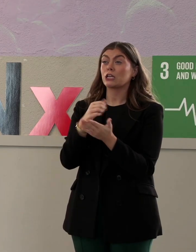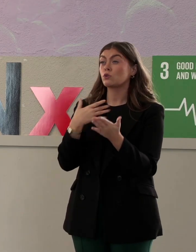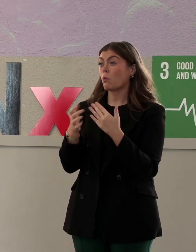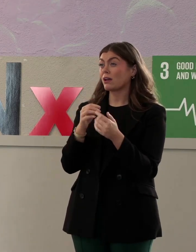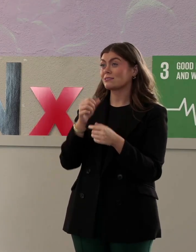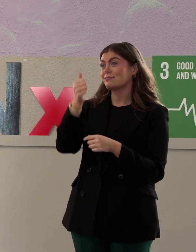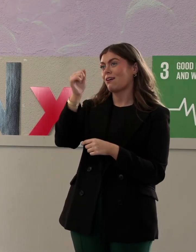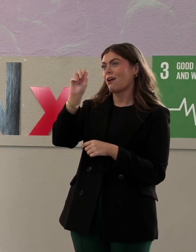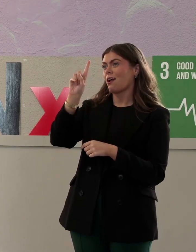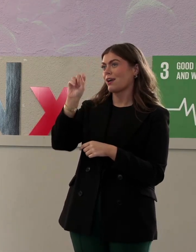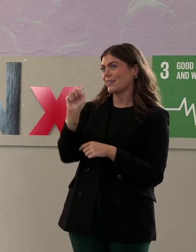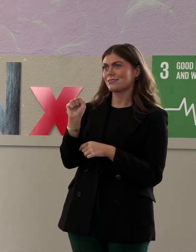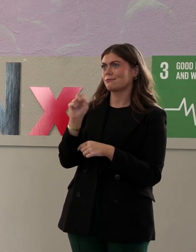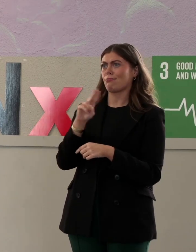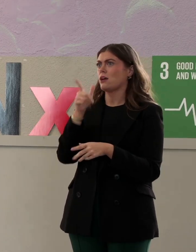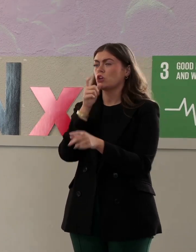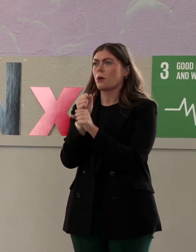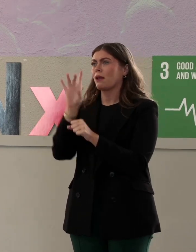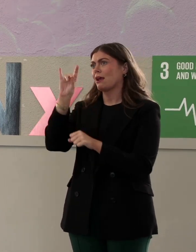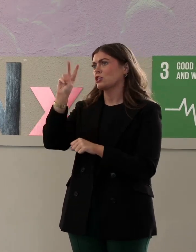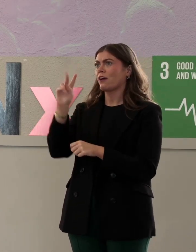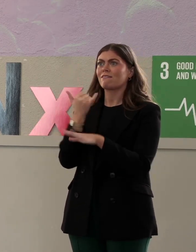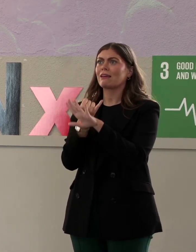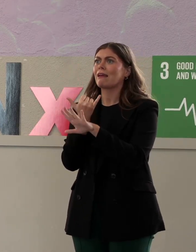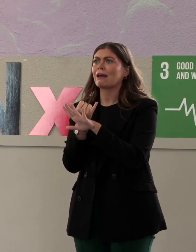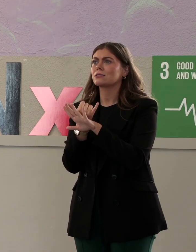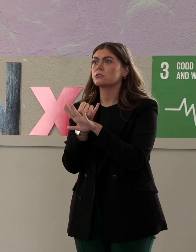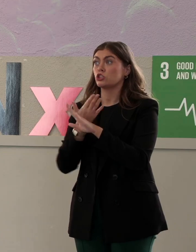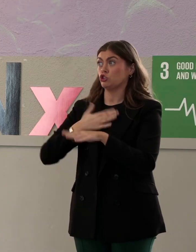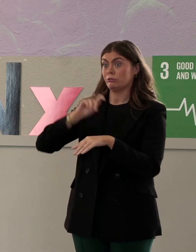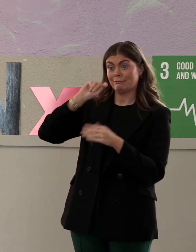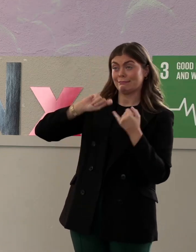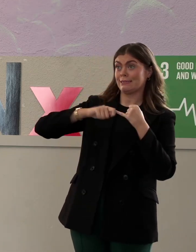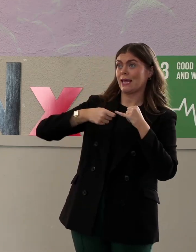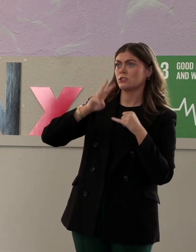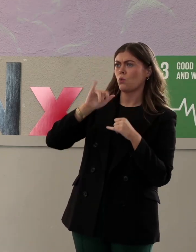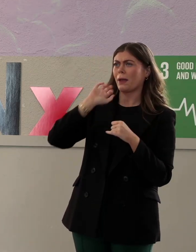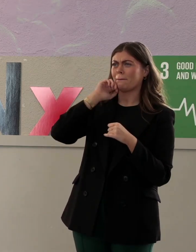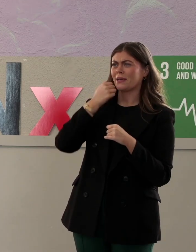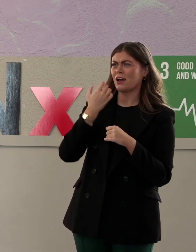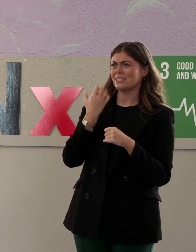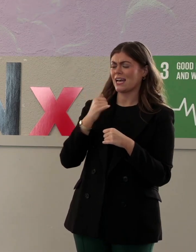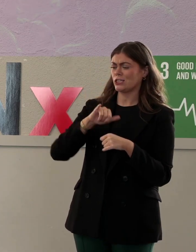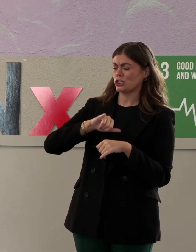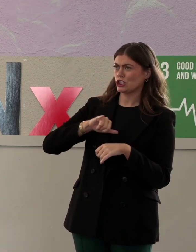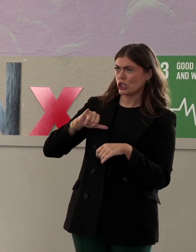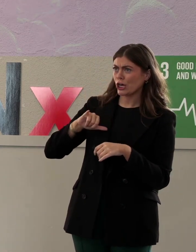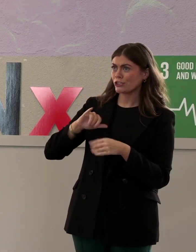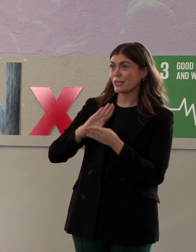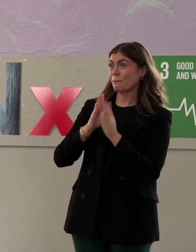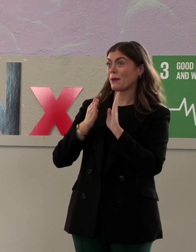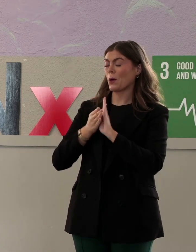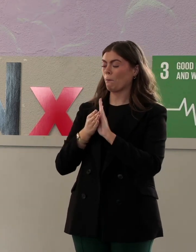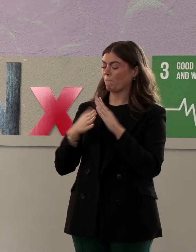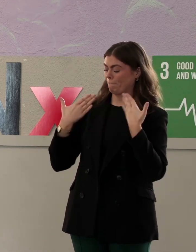And the only reason I had an HIV test or an age test was I was having my surgeries to become the complete